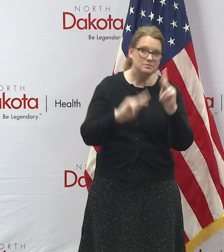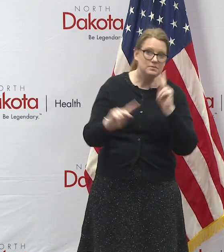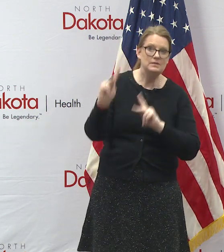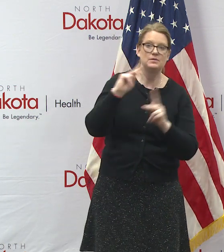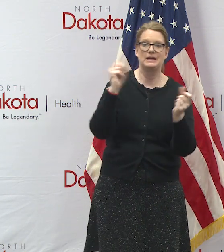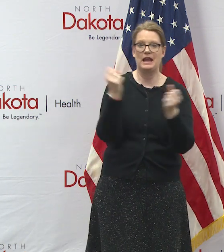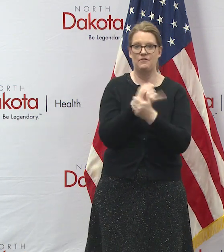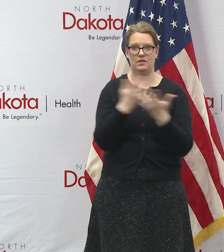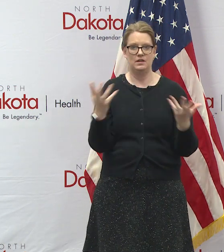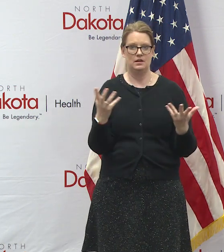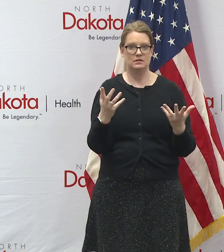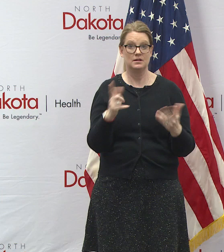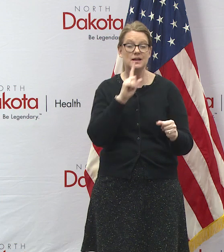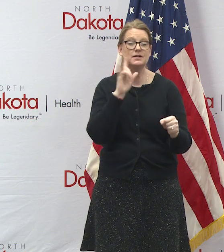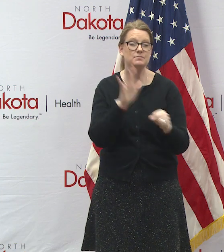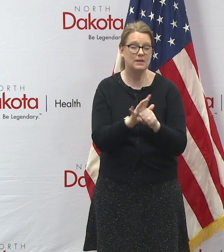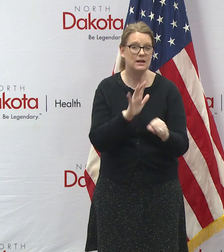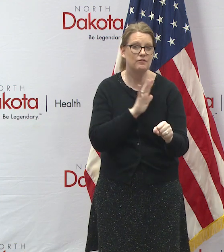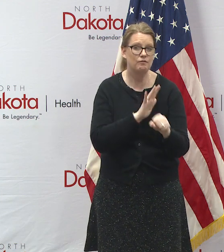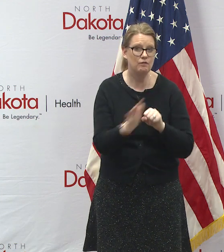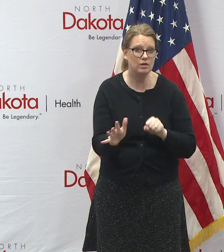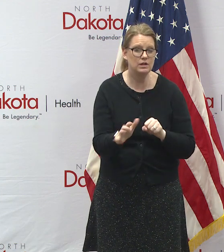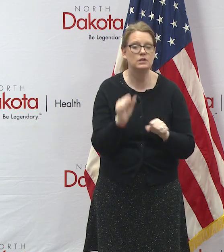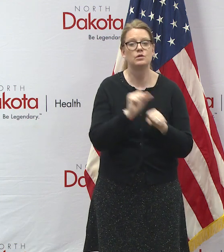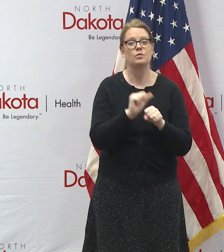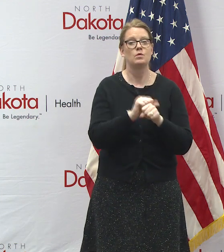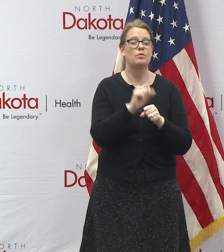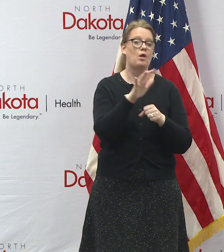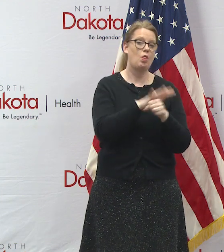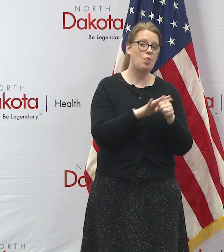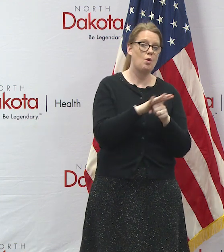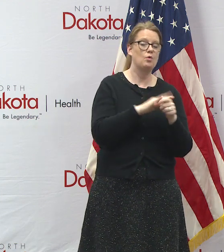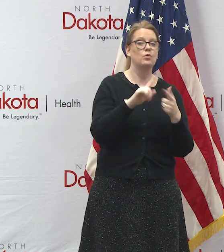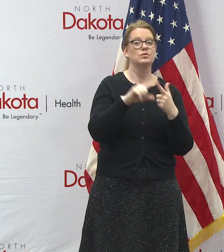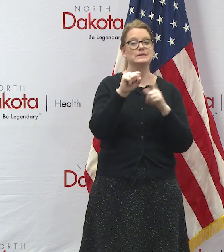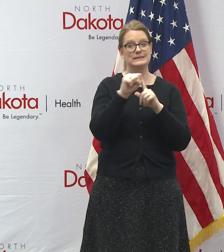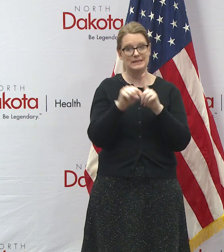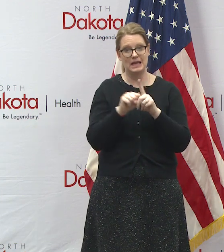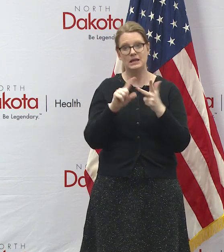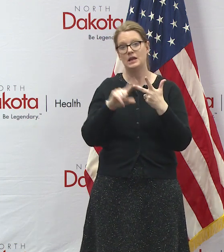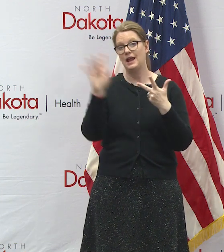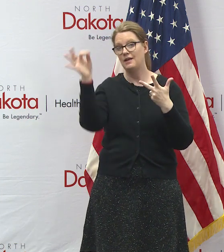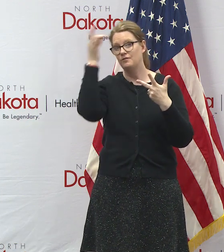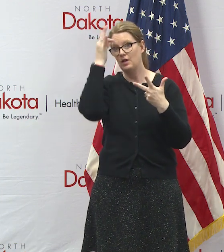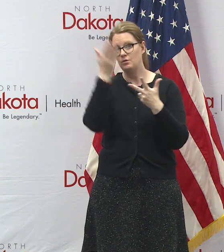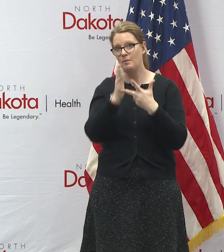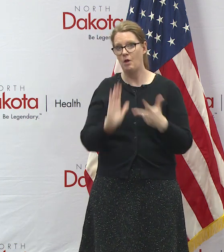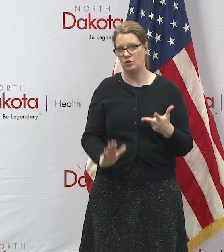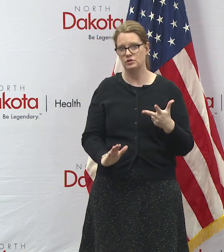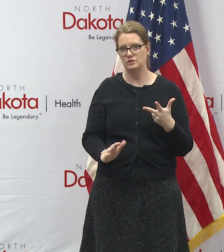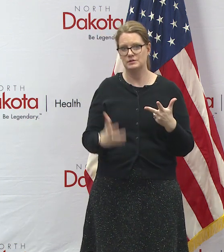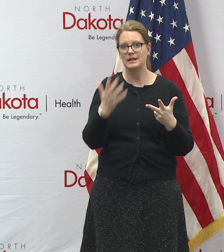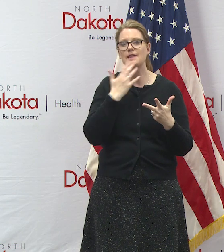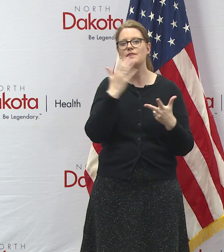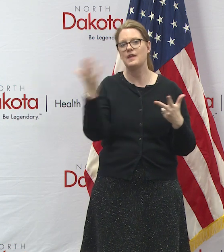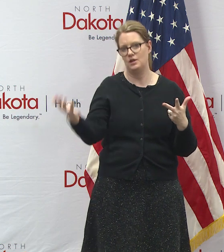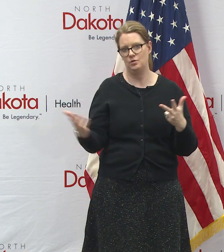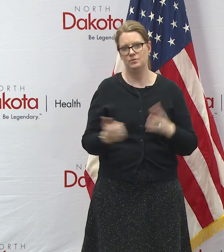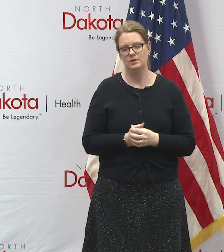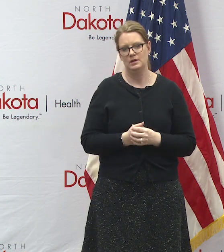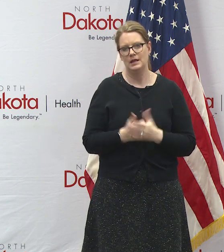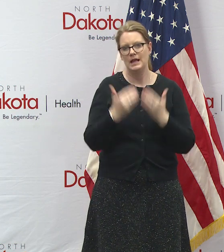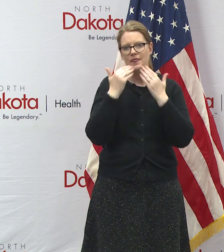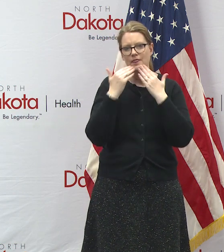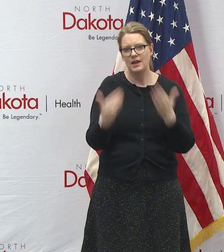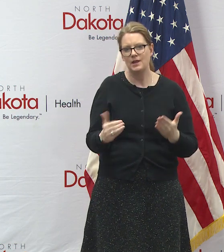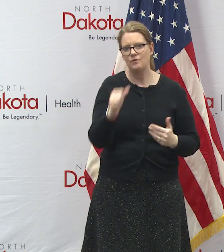are fully committed to working with our local state and federal partners for the best possible outcome so thank you very much thank